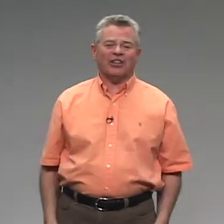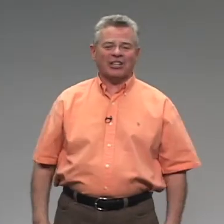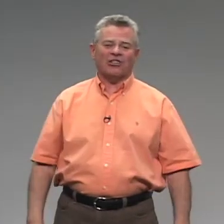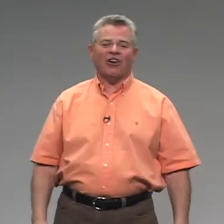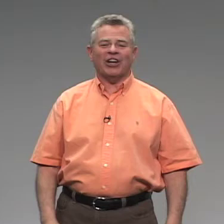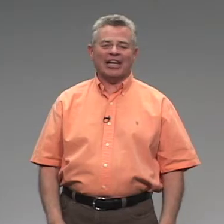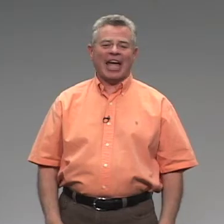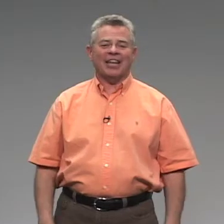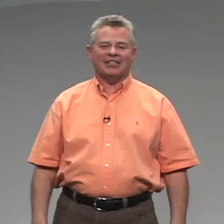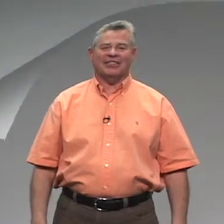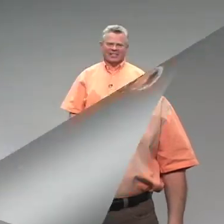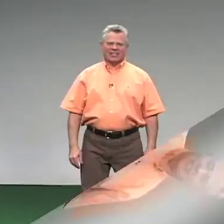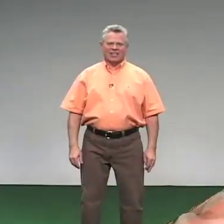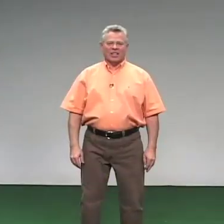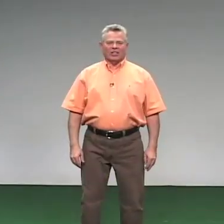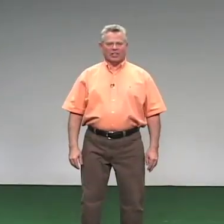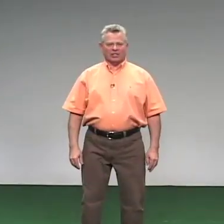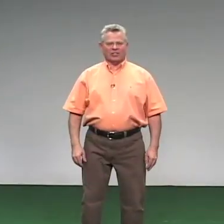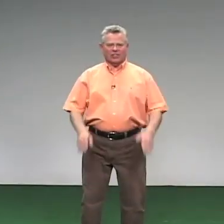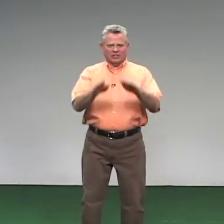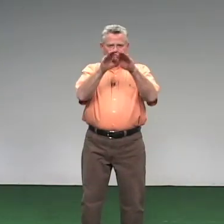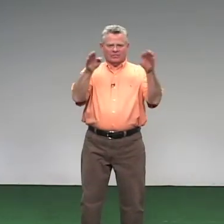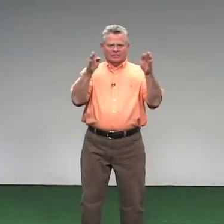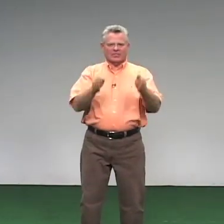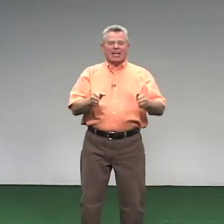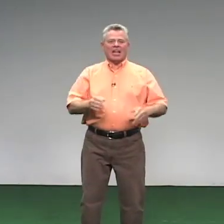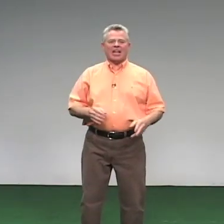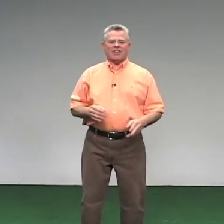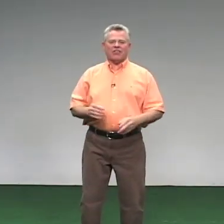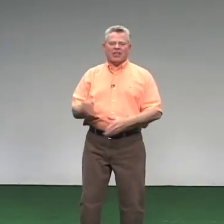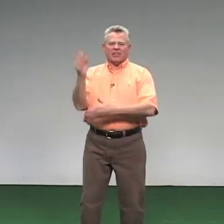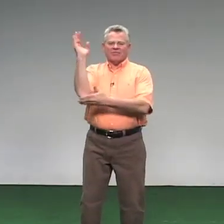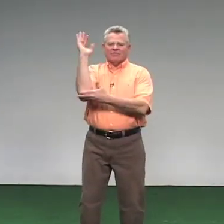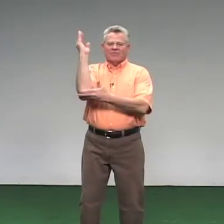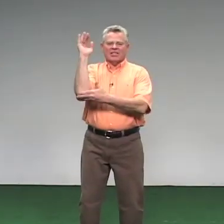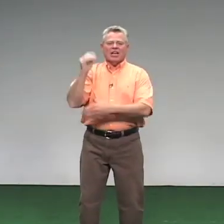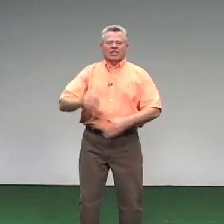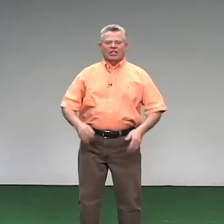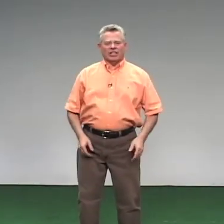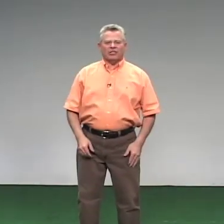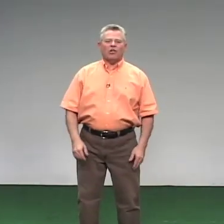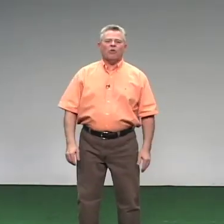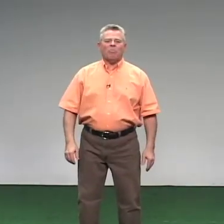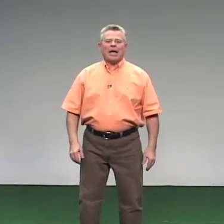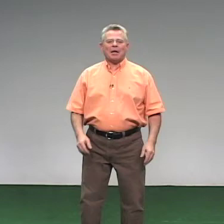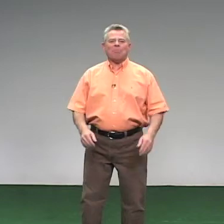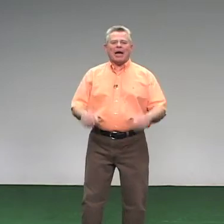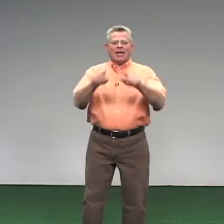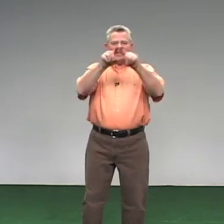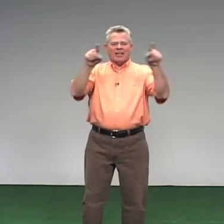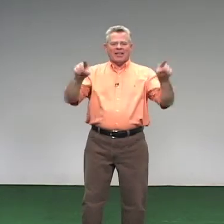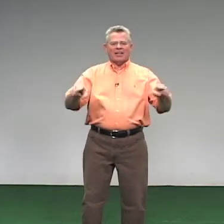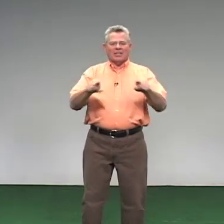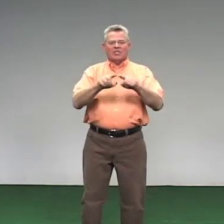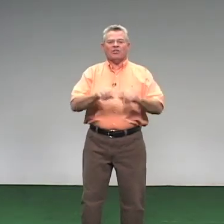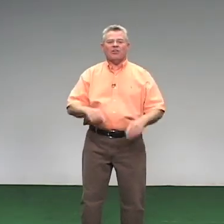this song can get. Little in the little man by the stood.